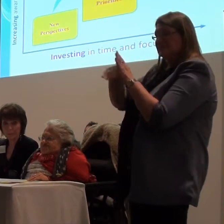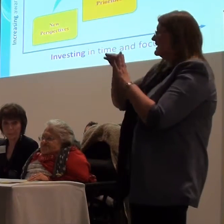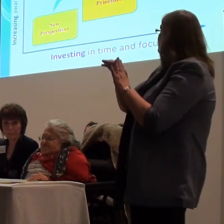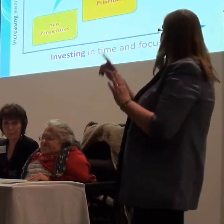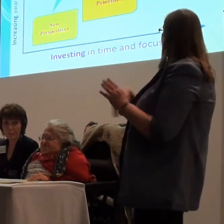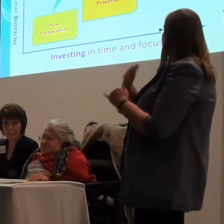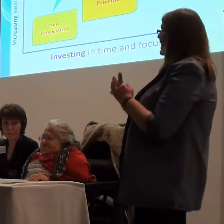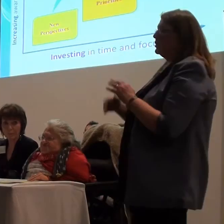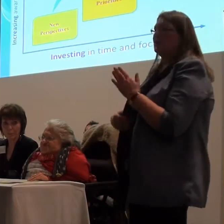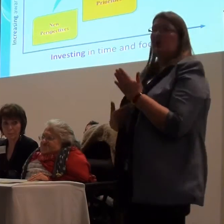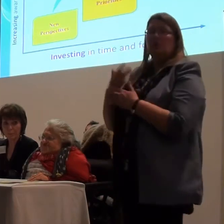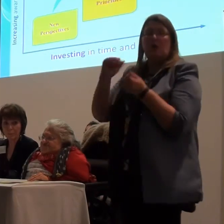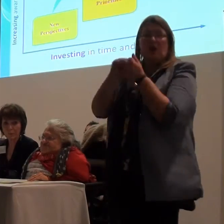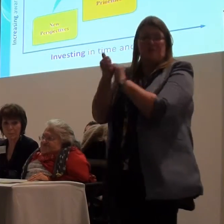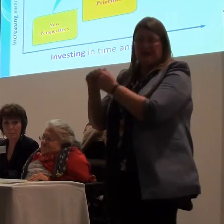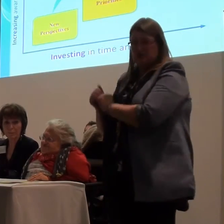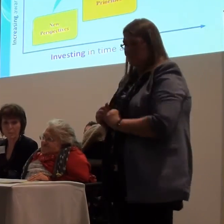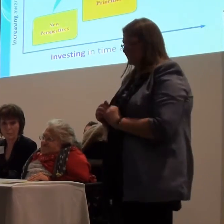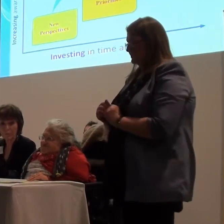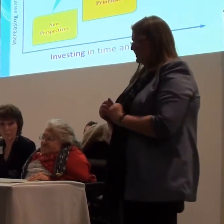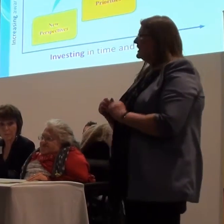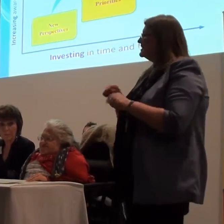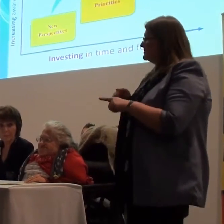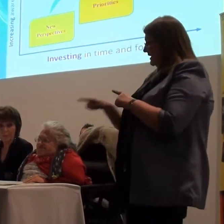and new priorities and in the end a new organisation